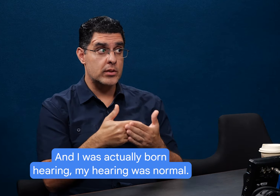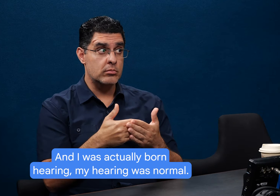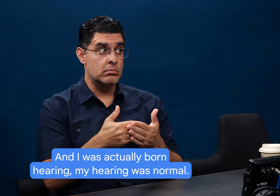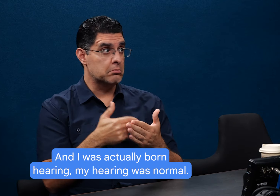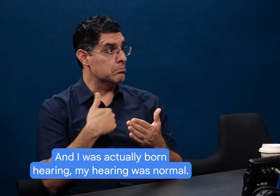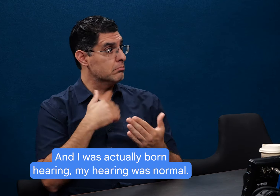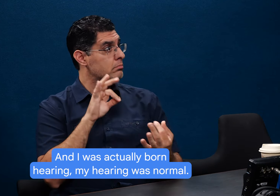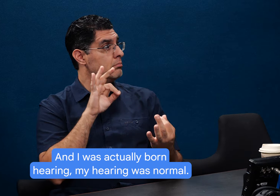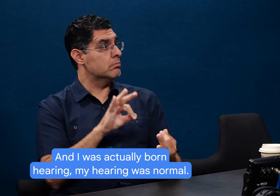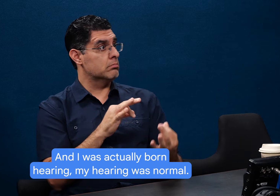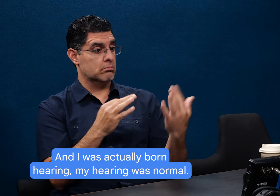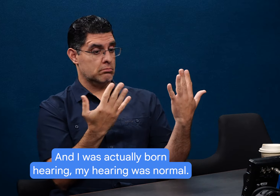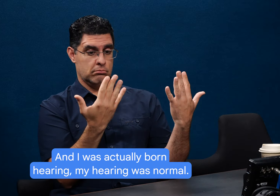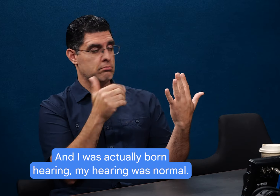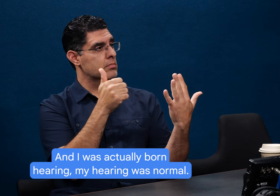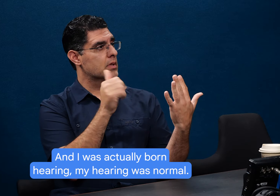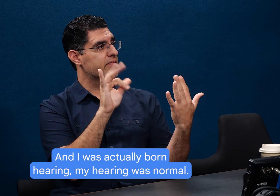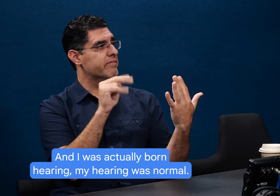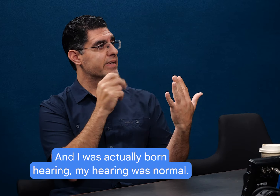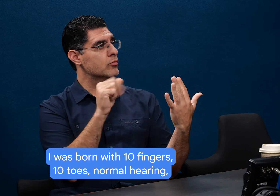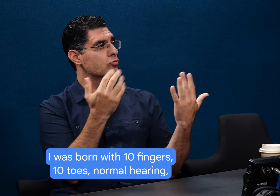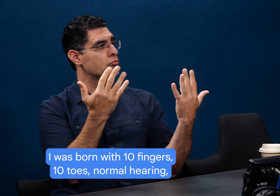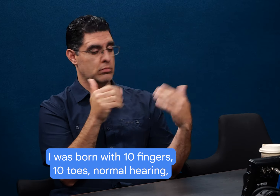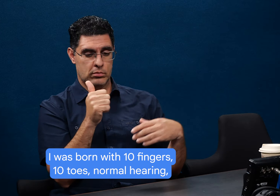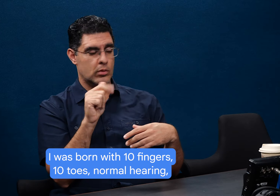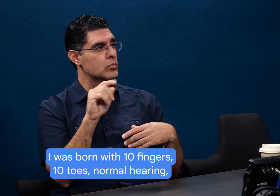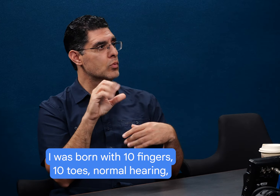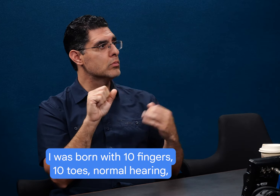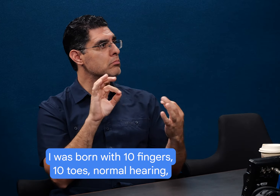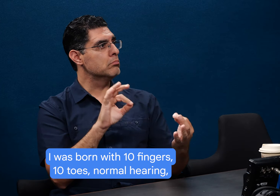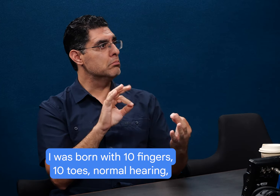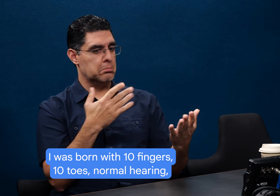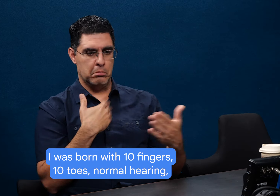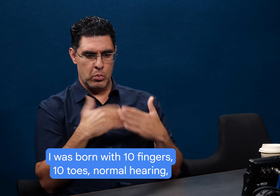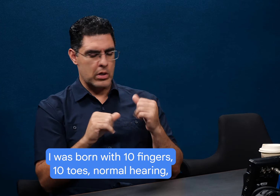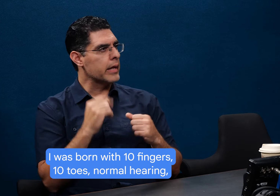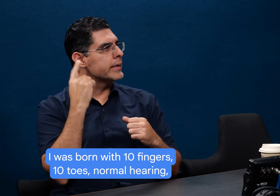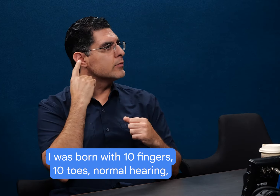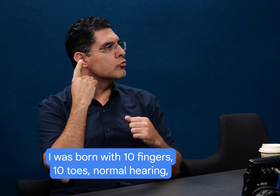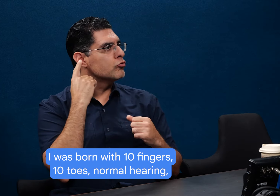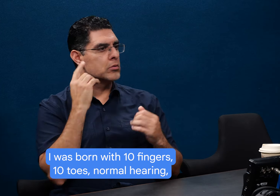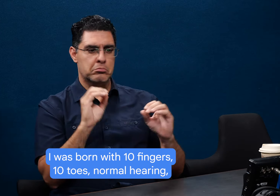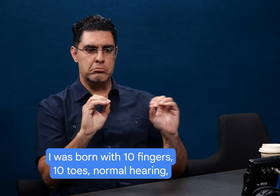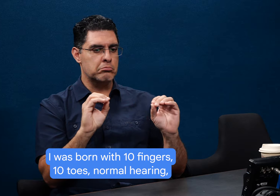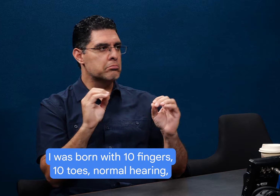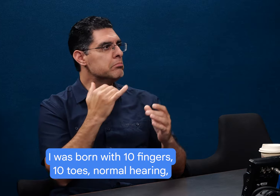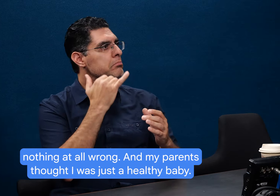And I was actually born hearing. My hearing was normal. I was born with 10 fingers, 10 toes, normal hearing,